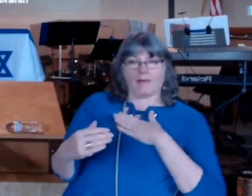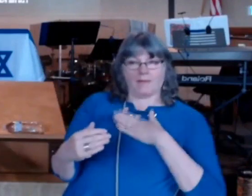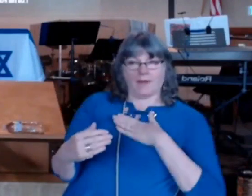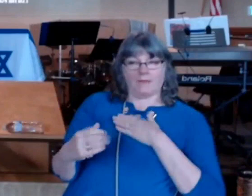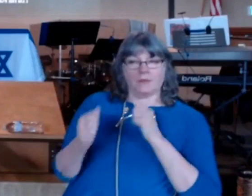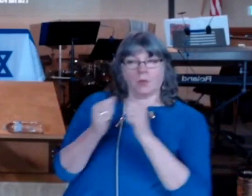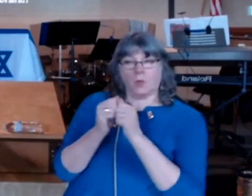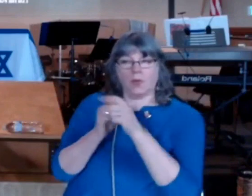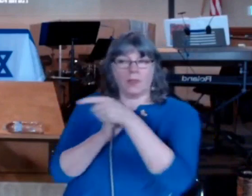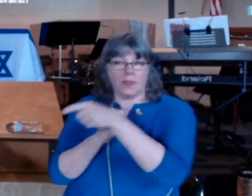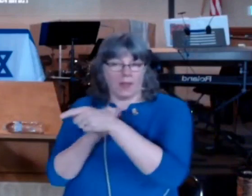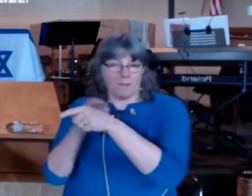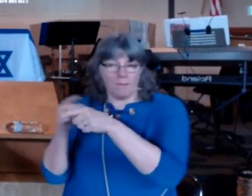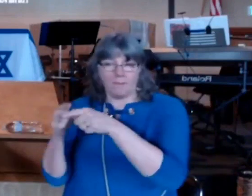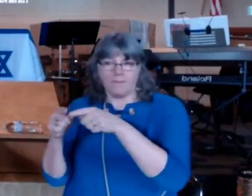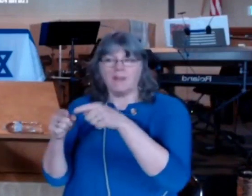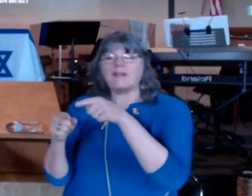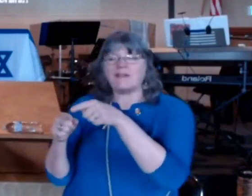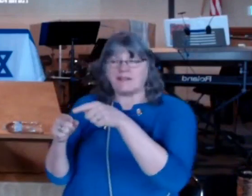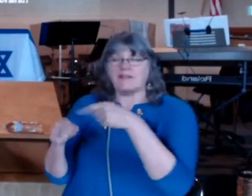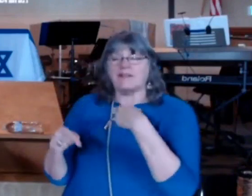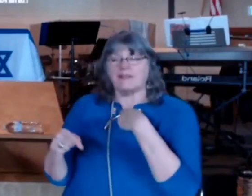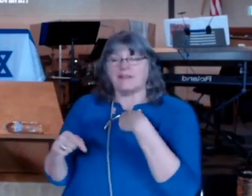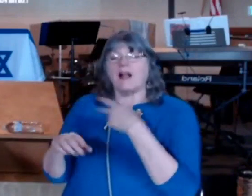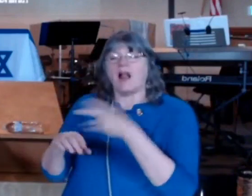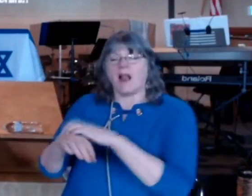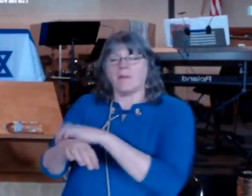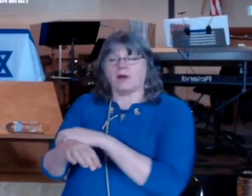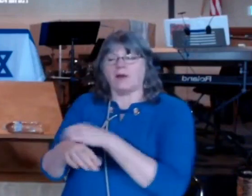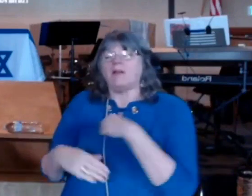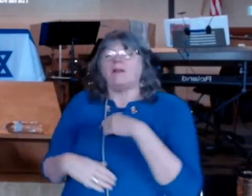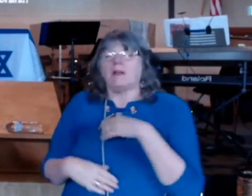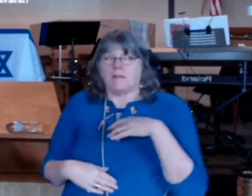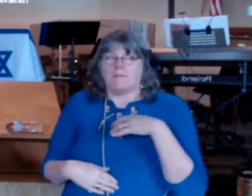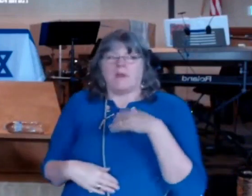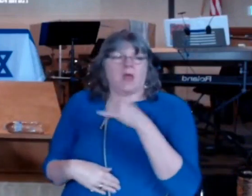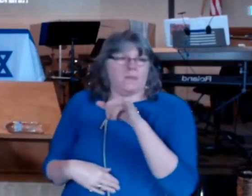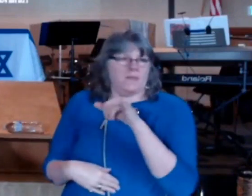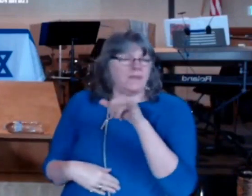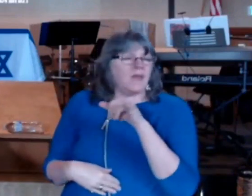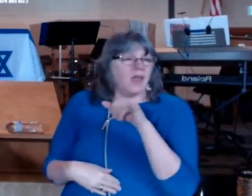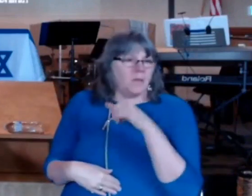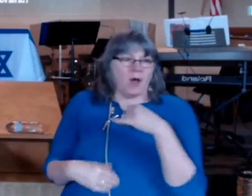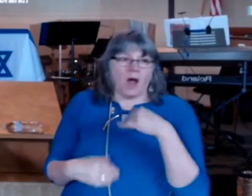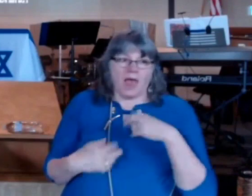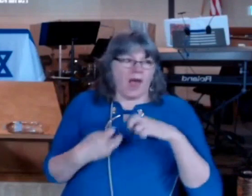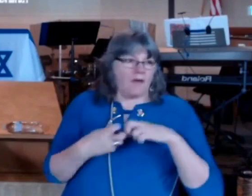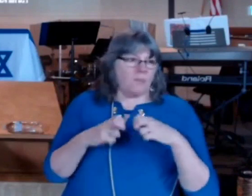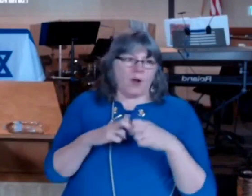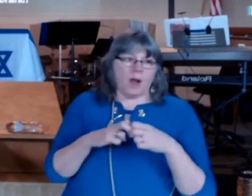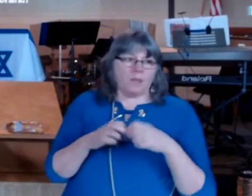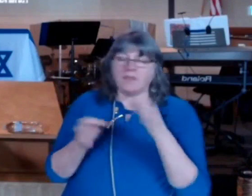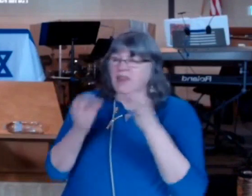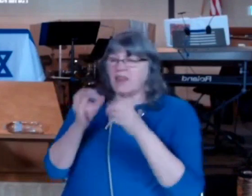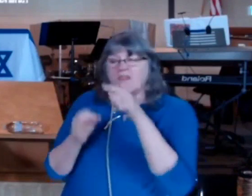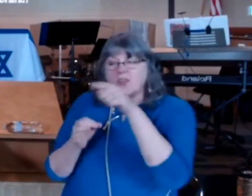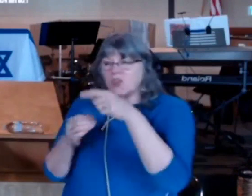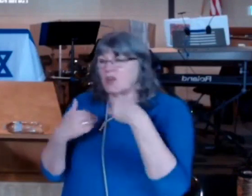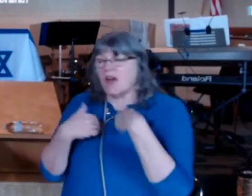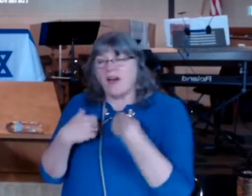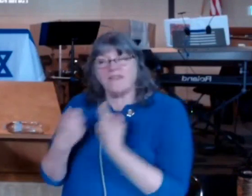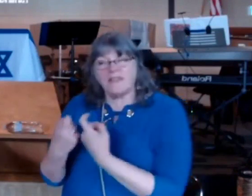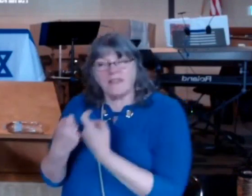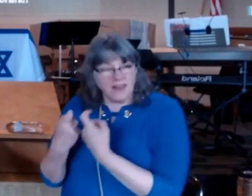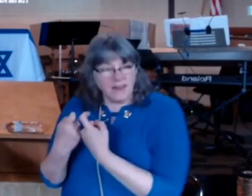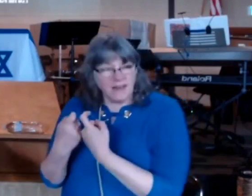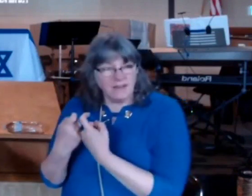quarantined and cloistered I'm the one who was blind from birth and we can all